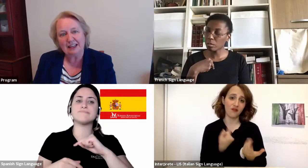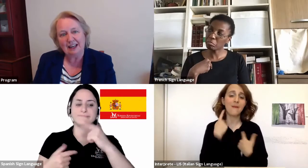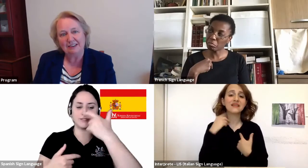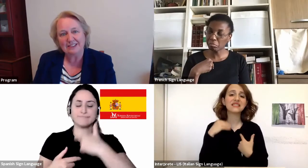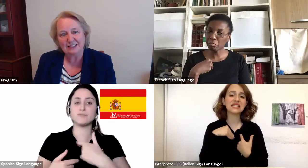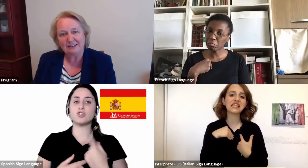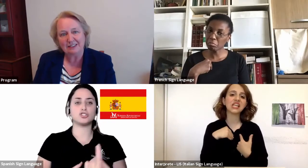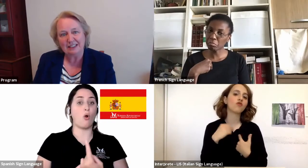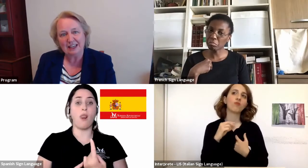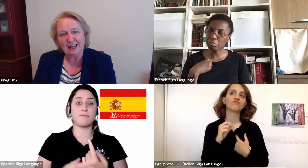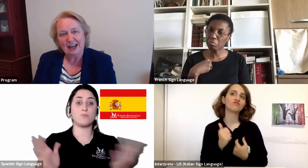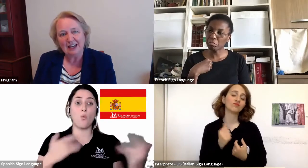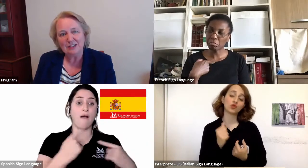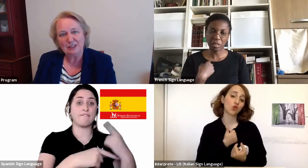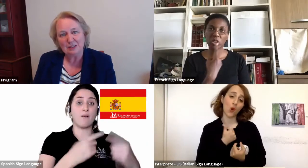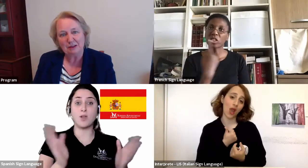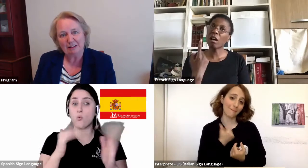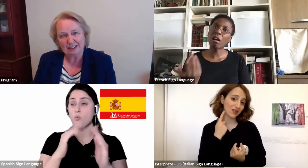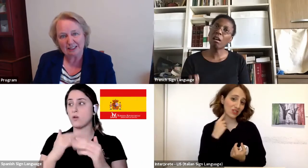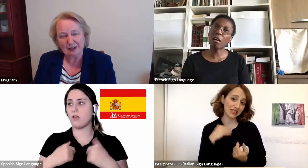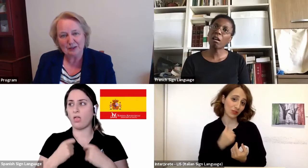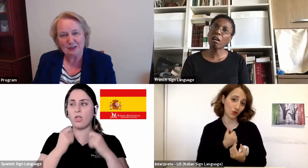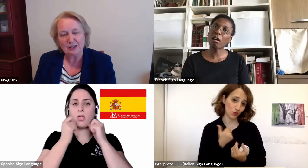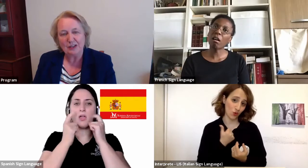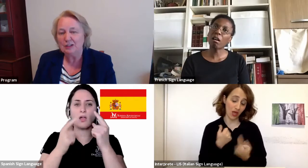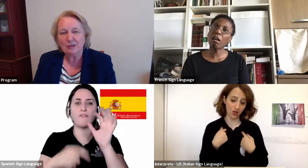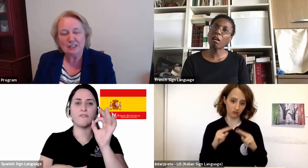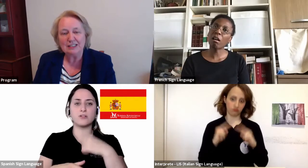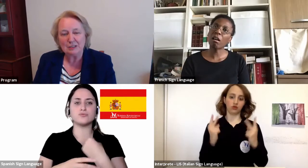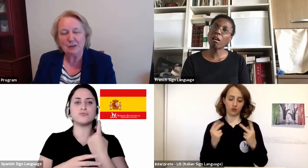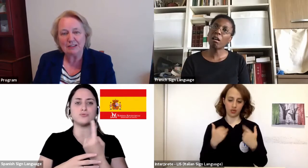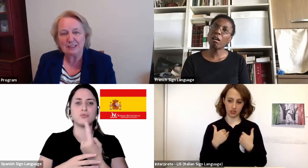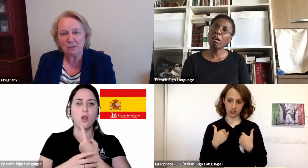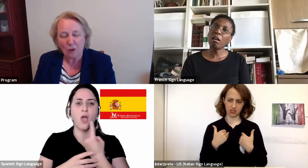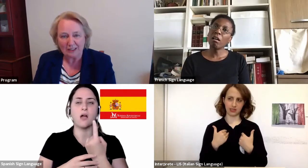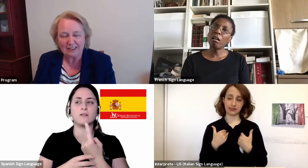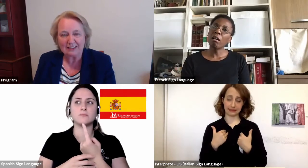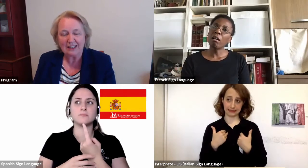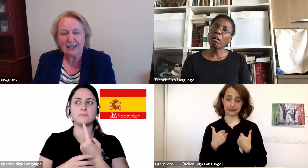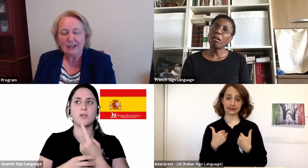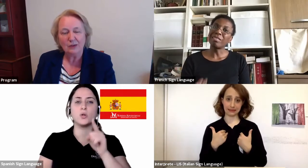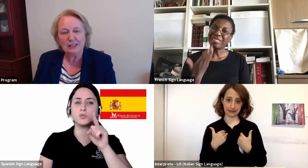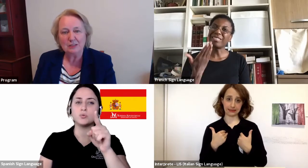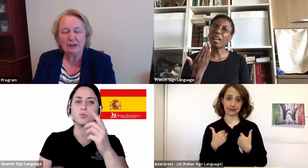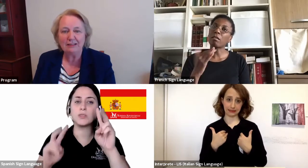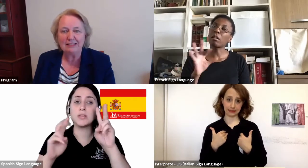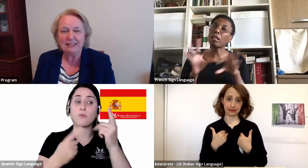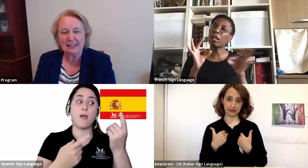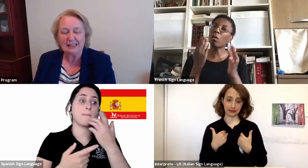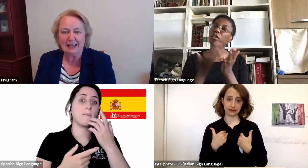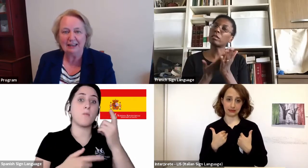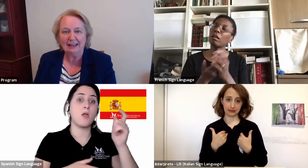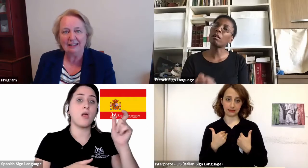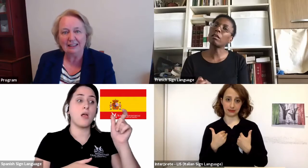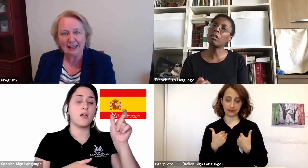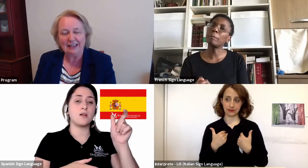that I've discovered. As you experience loss, you don't just experience it once. You experience it